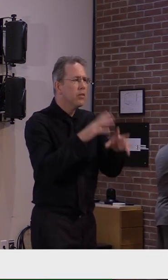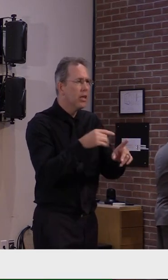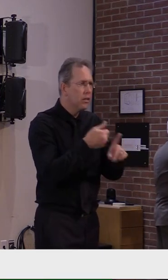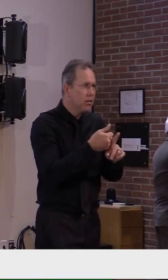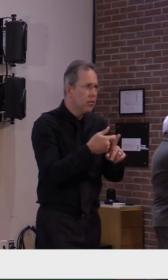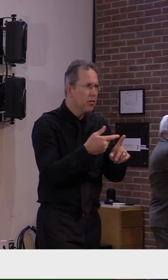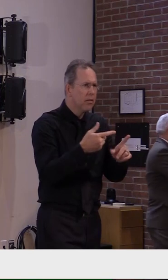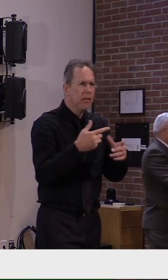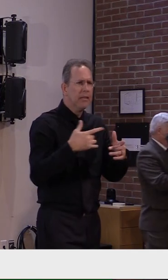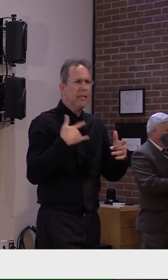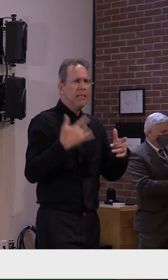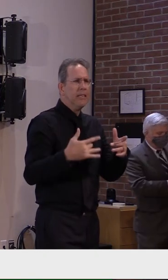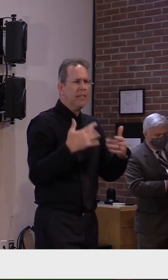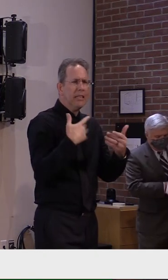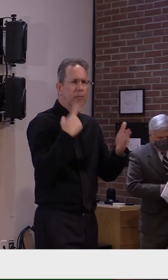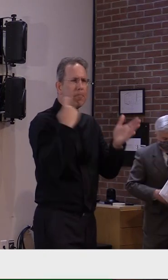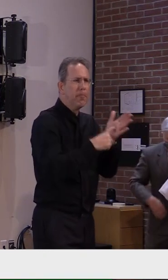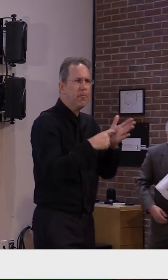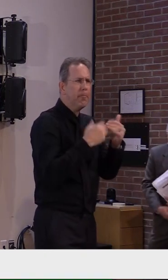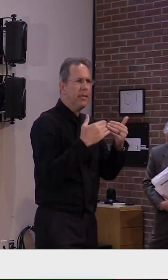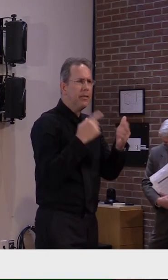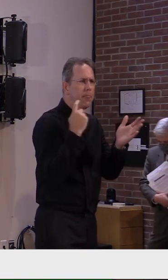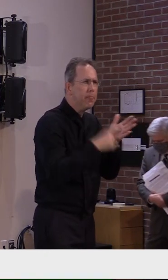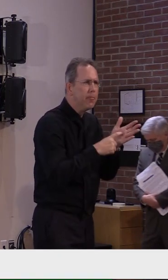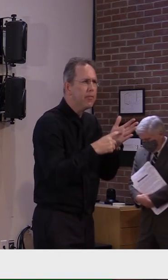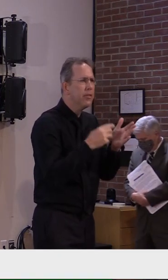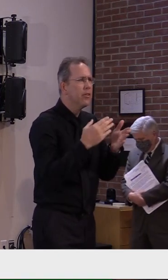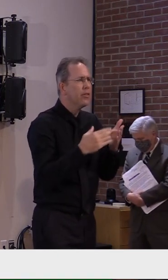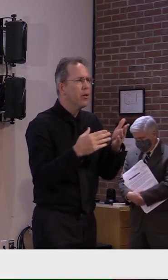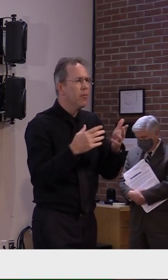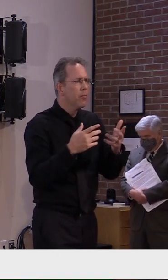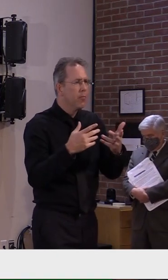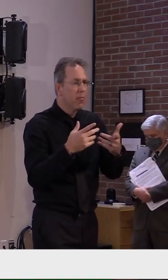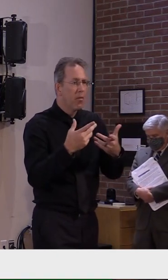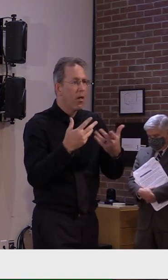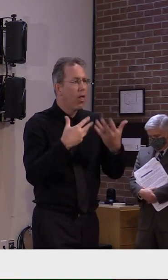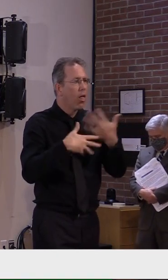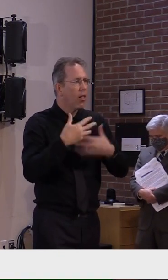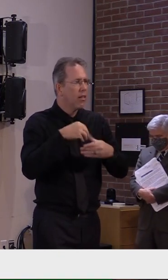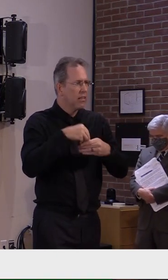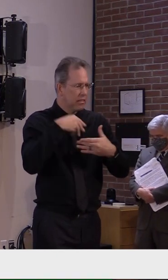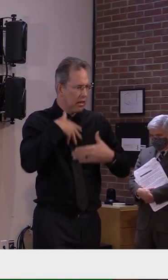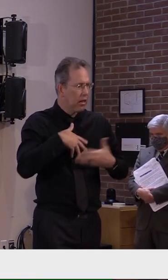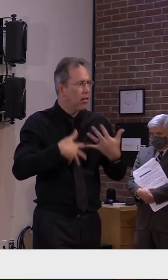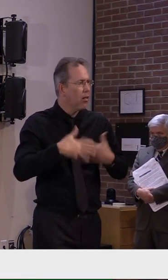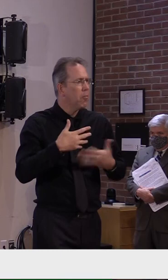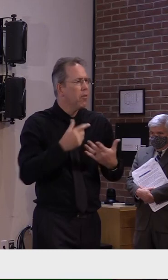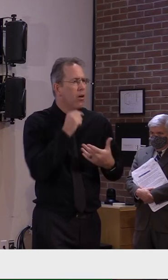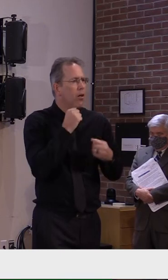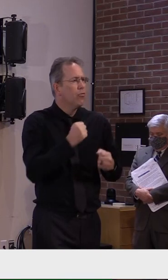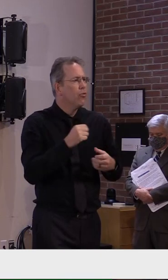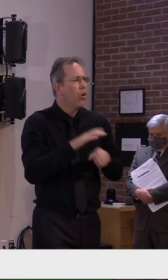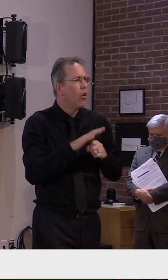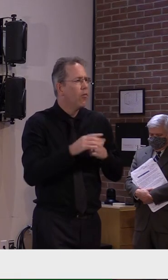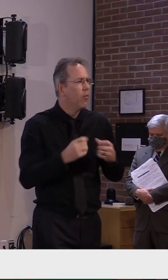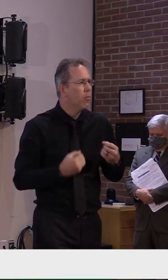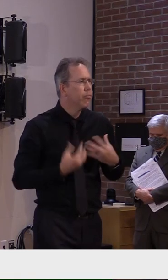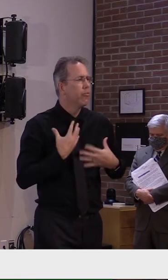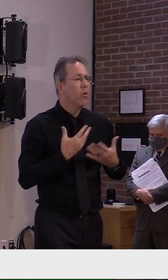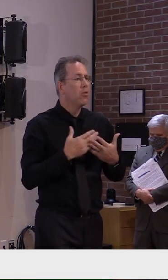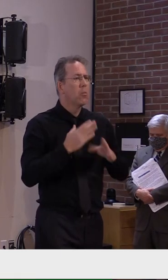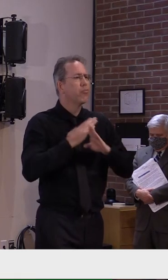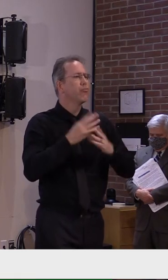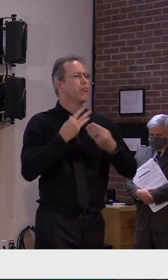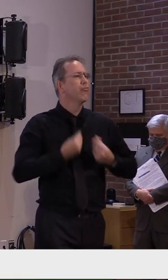person and that's where it becomes more challenging just like if i tested you today and you were sick